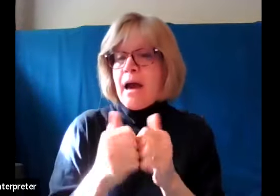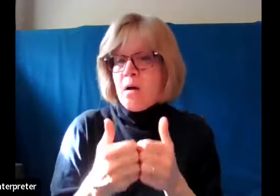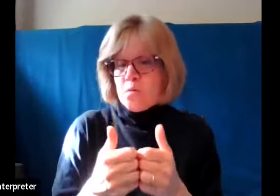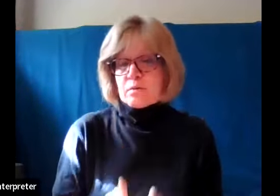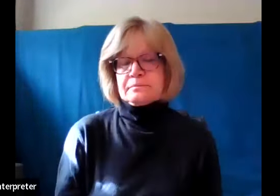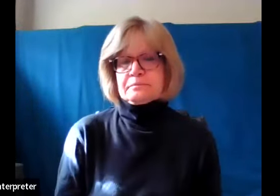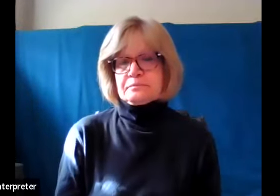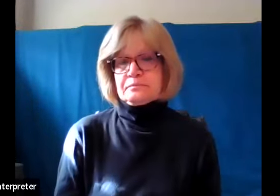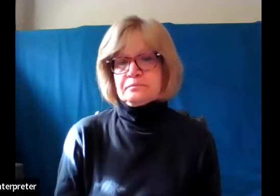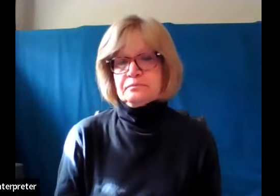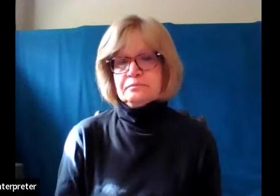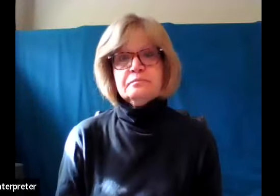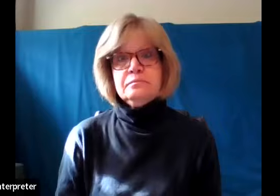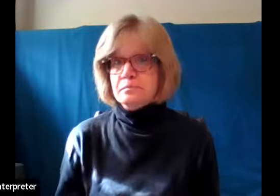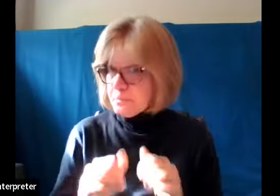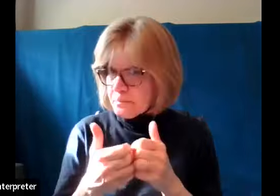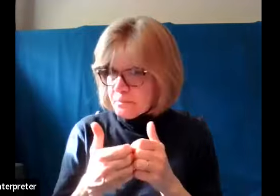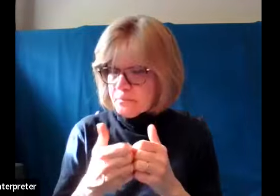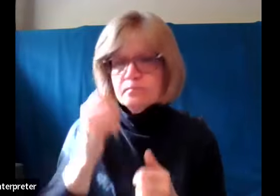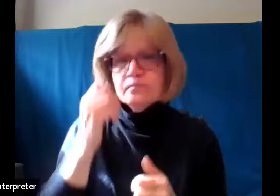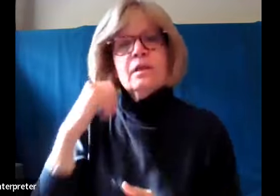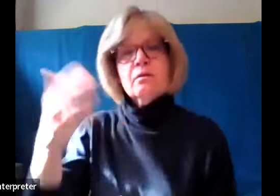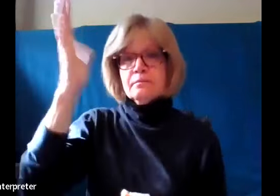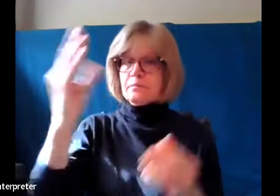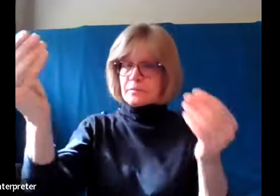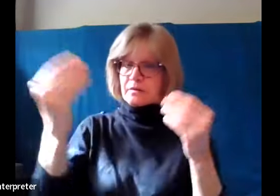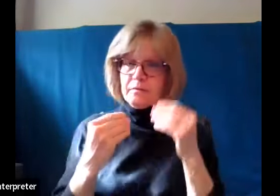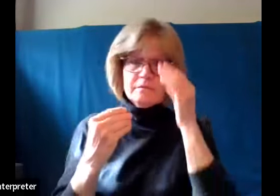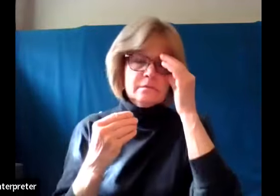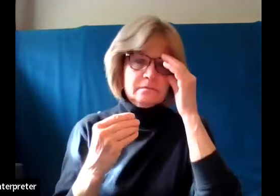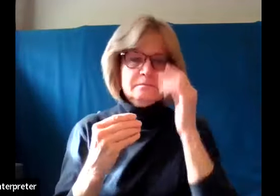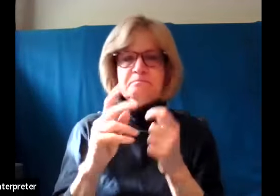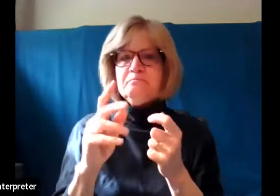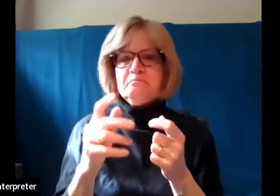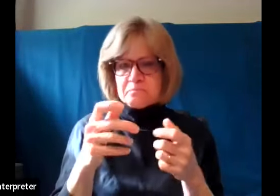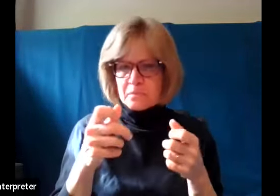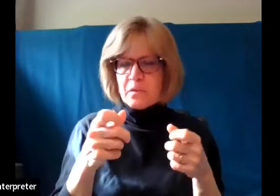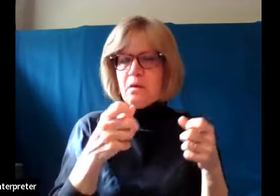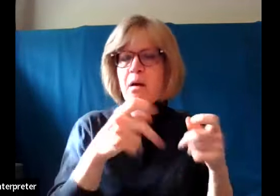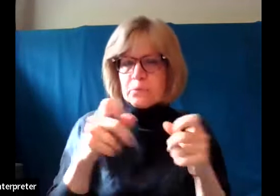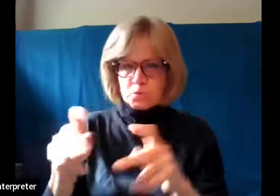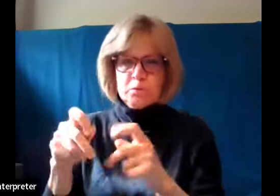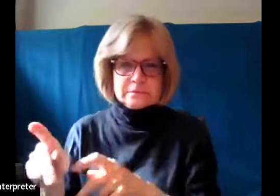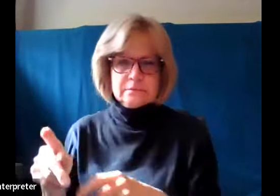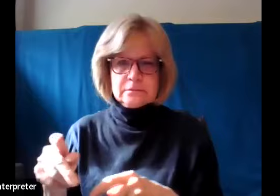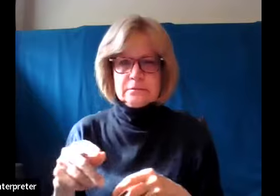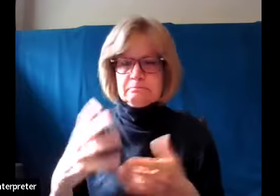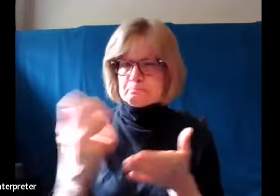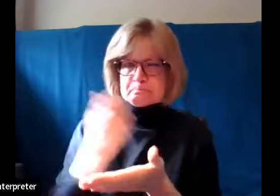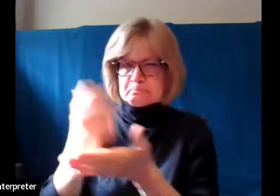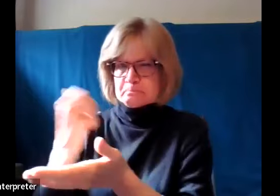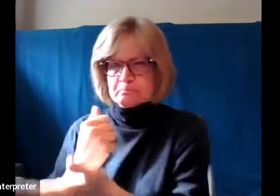I believe that God gives each of us specific opportunities, openings,